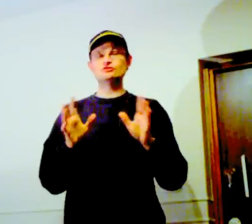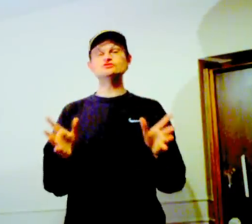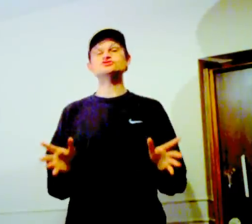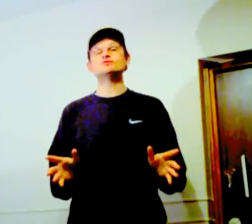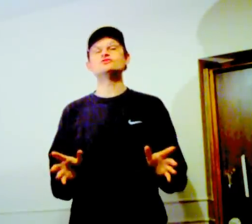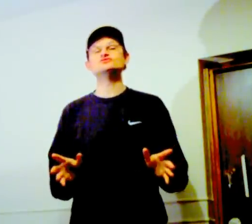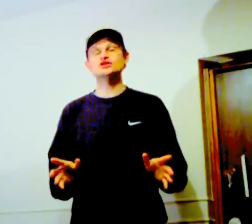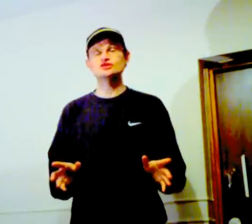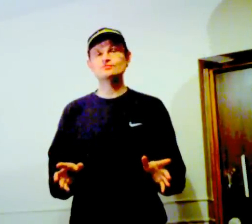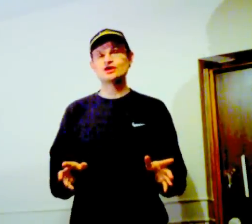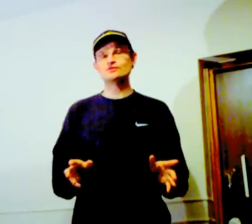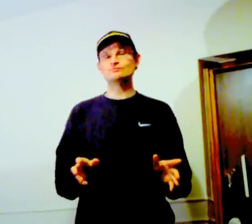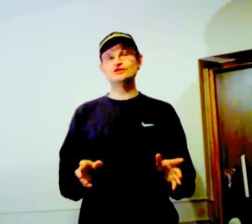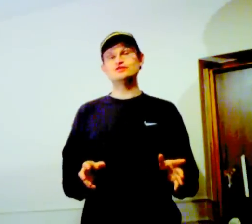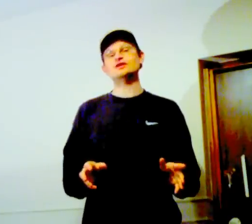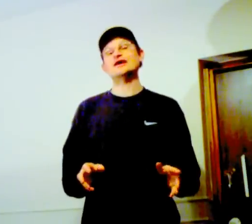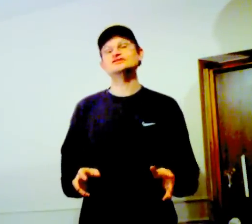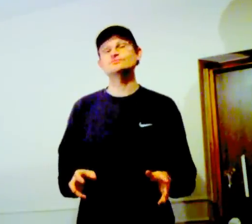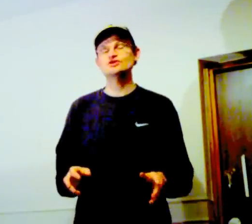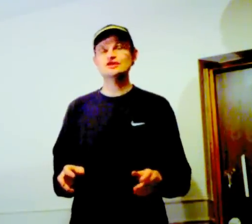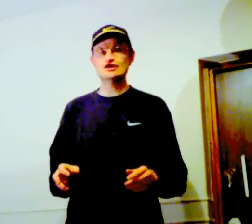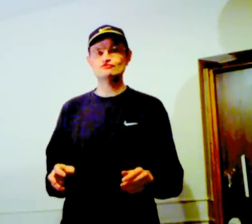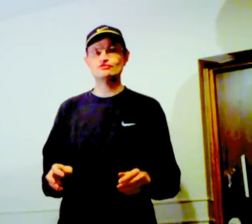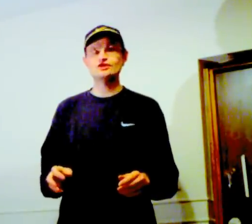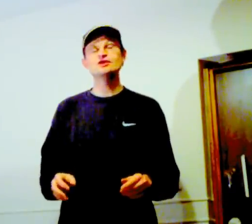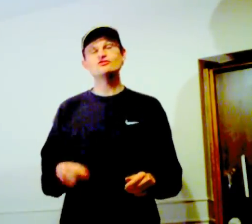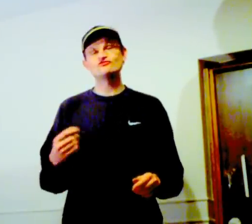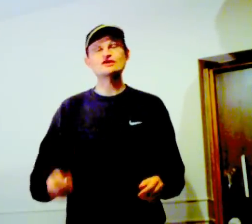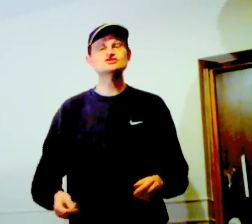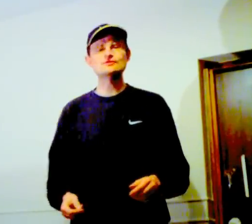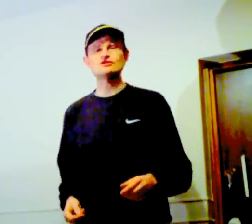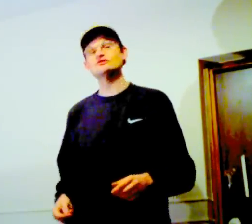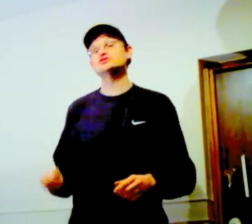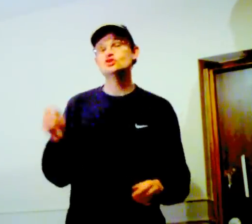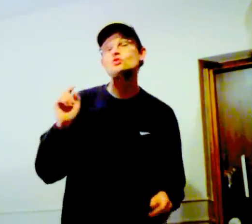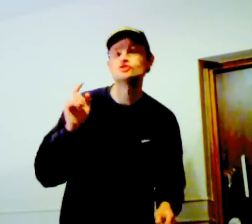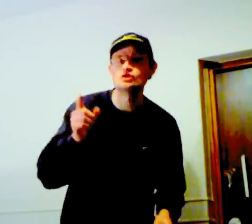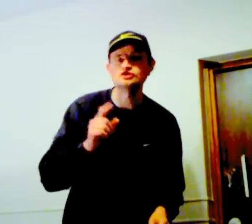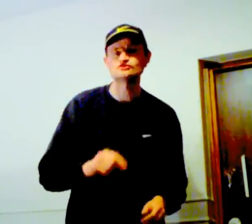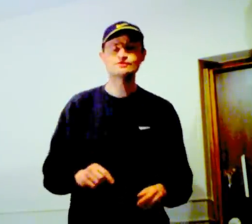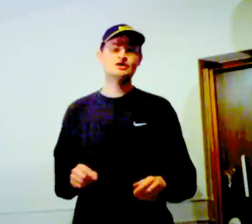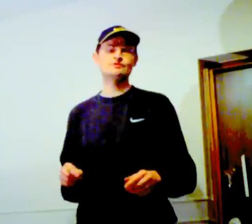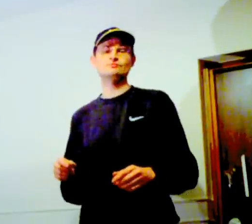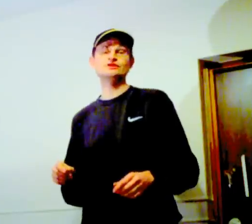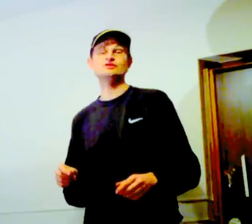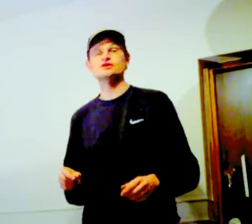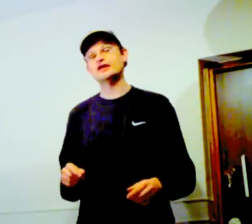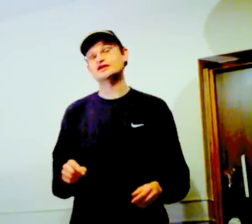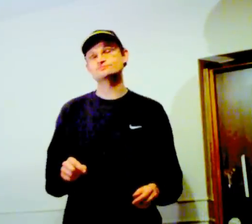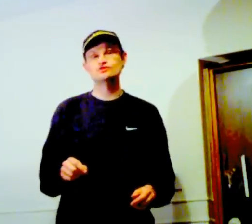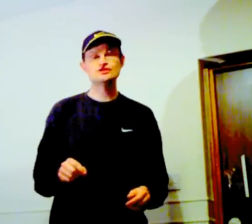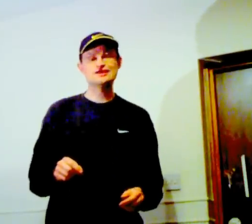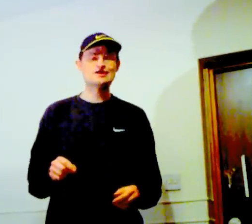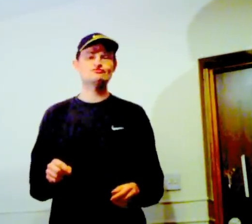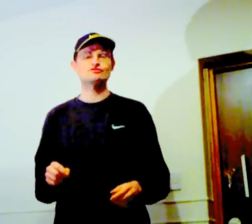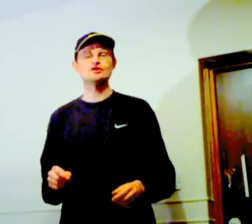don't assume that you've suddenly become a complete another expert in everything. The fact of the matter is that you will not have become a complete another expert in everything.